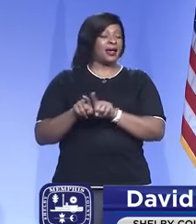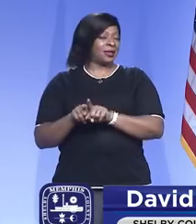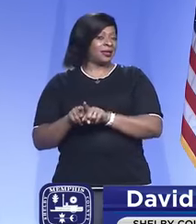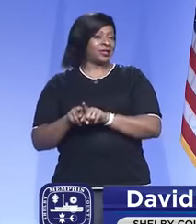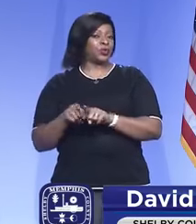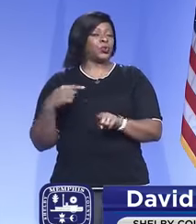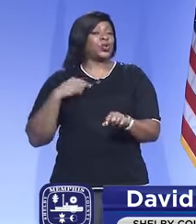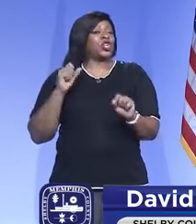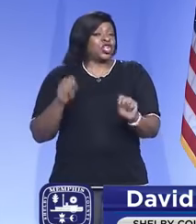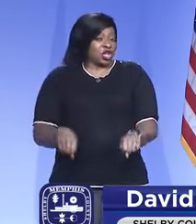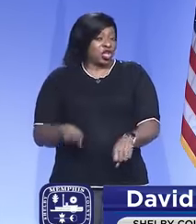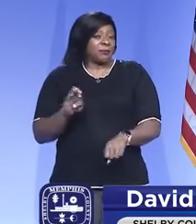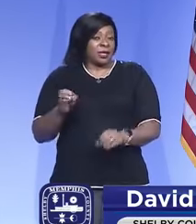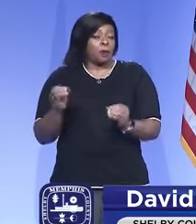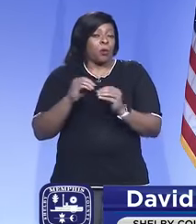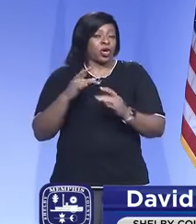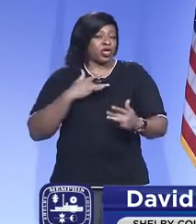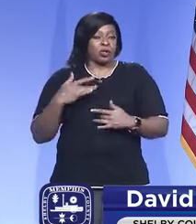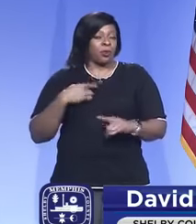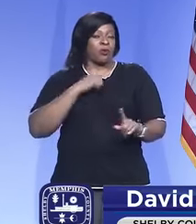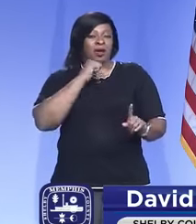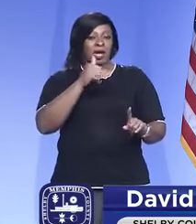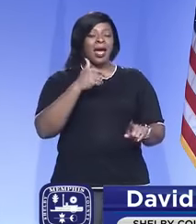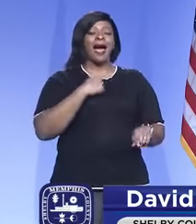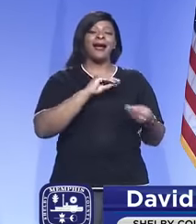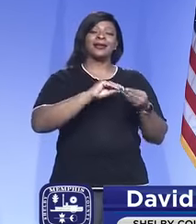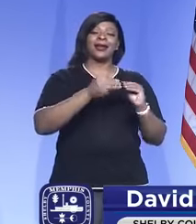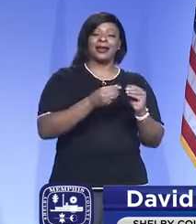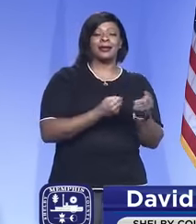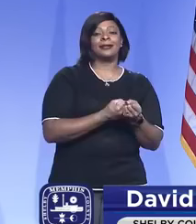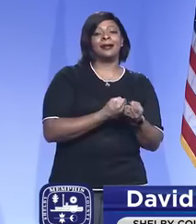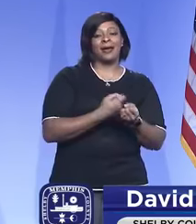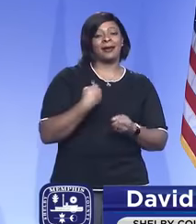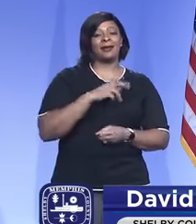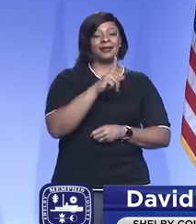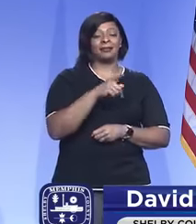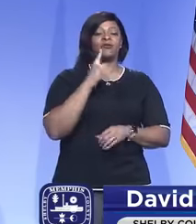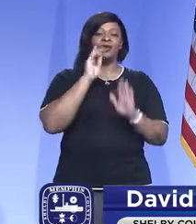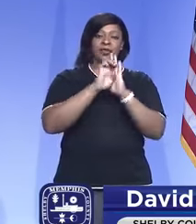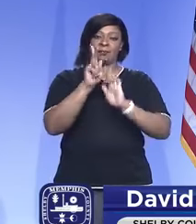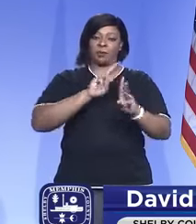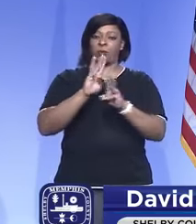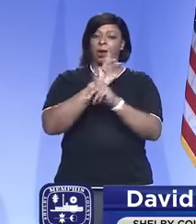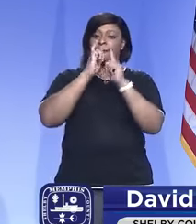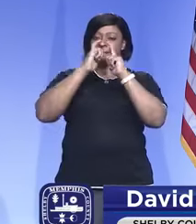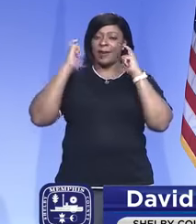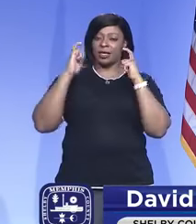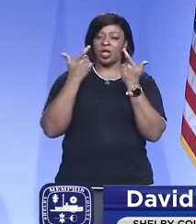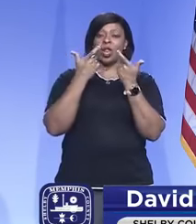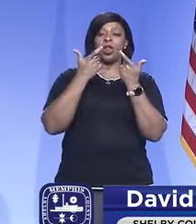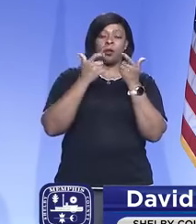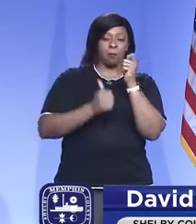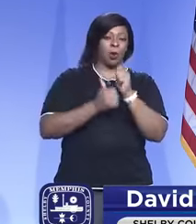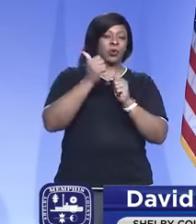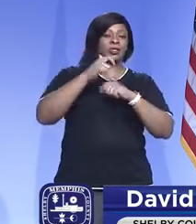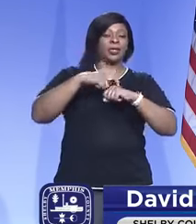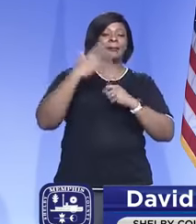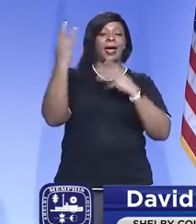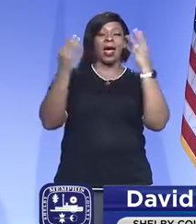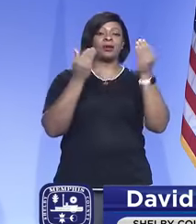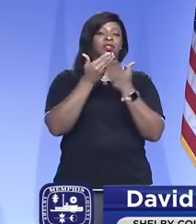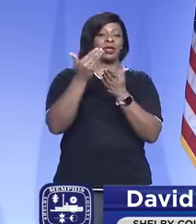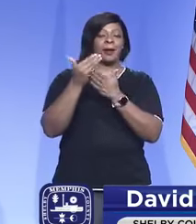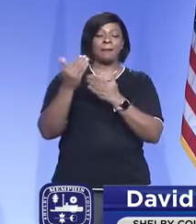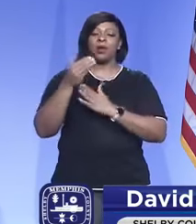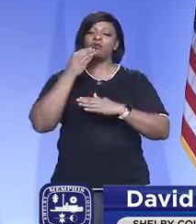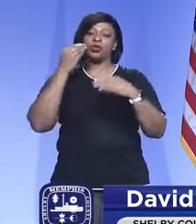could have been, but we have data to back us up. For instance, people are wearing a mask to a large degree whenever they're out shopping